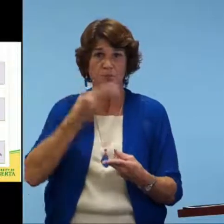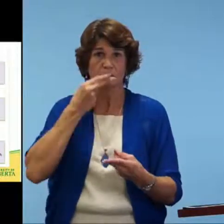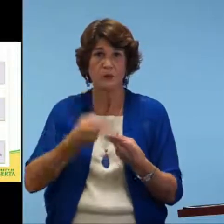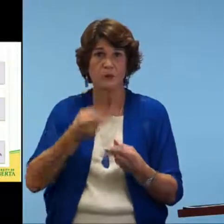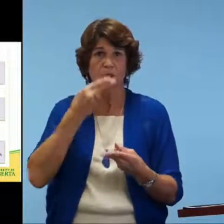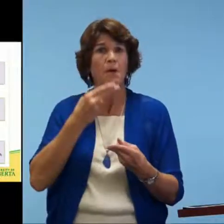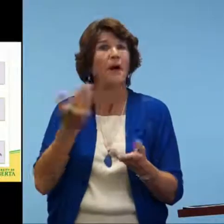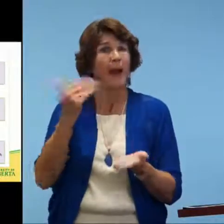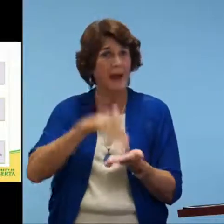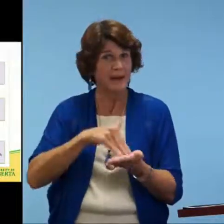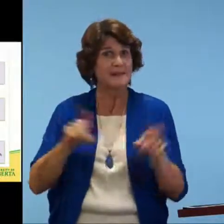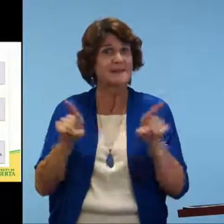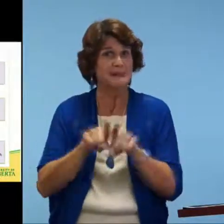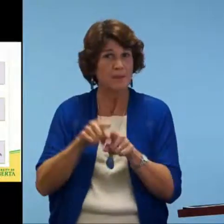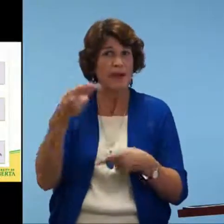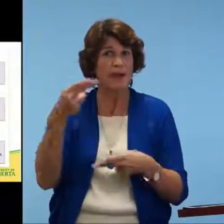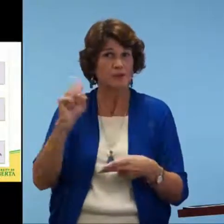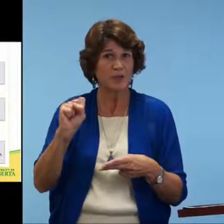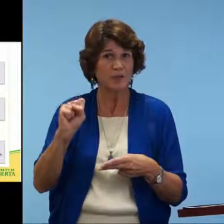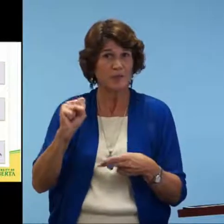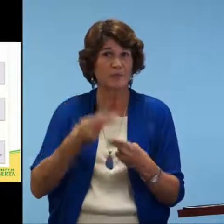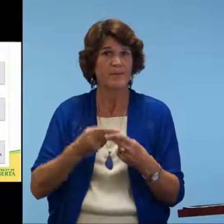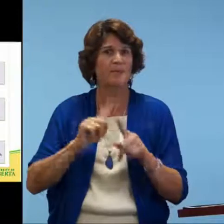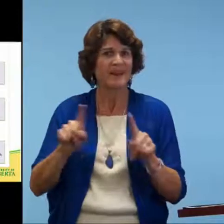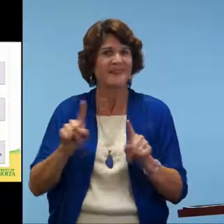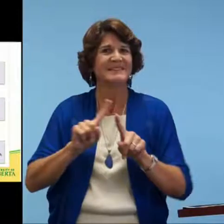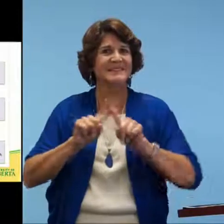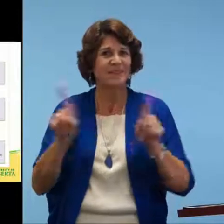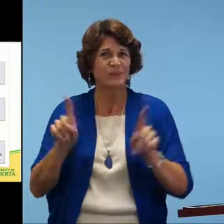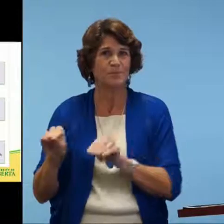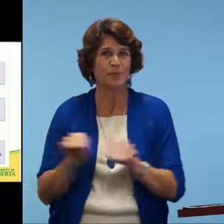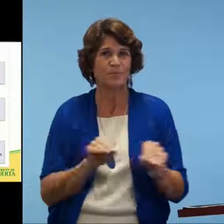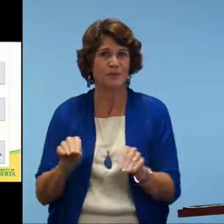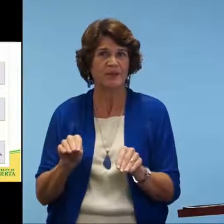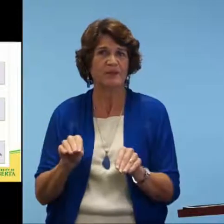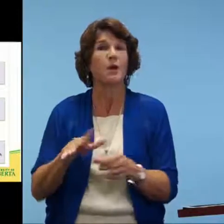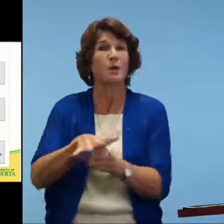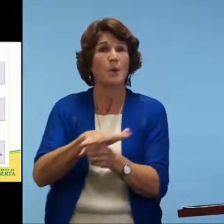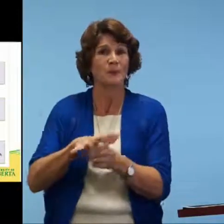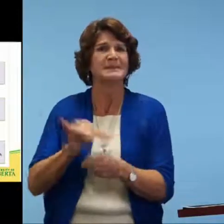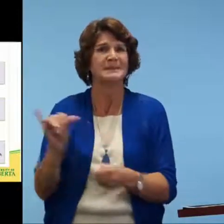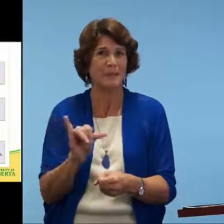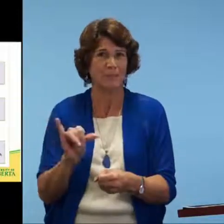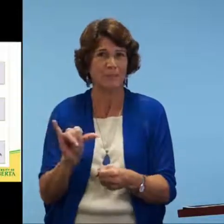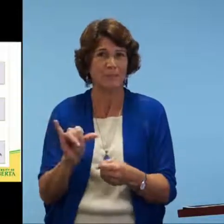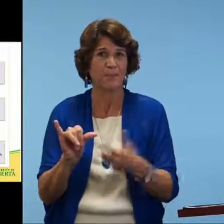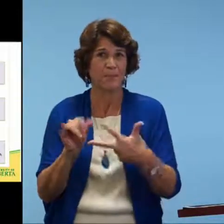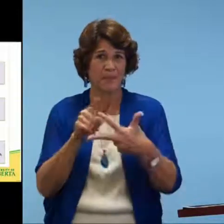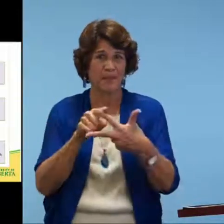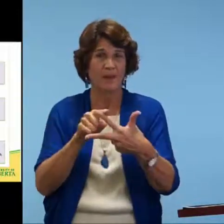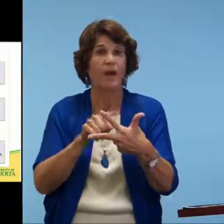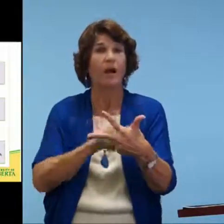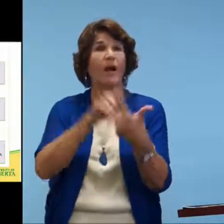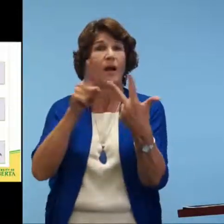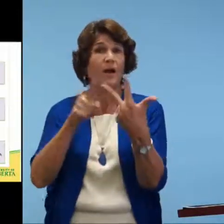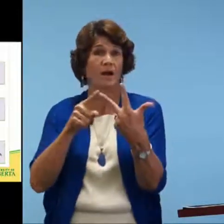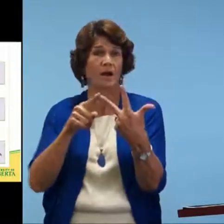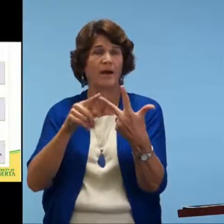sign this to themselves as they're working through the picture. So spoon does have the same handshake, different movement again, but then the same